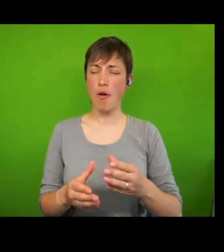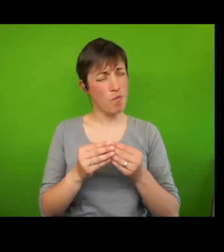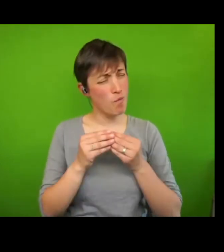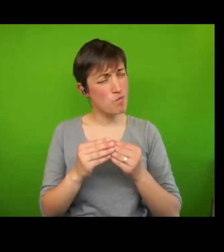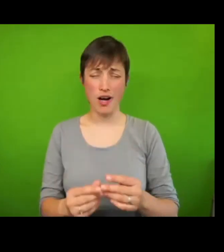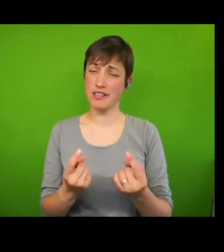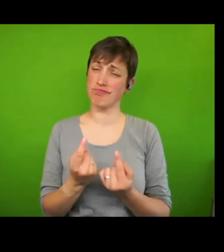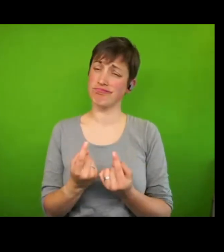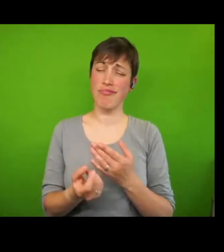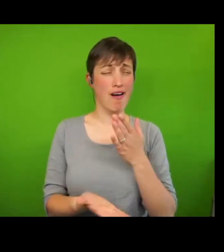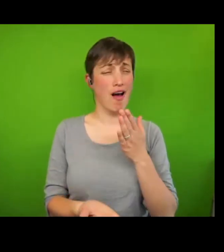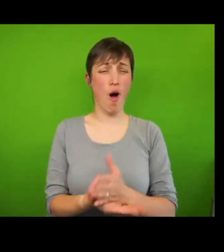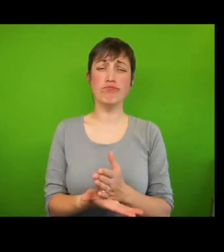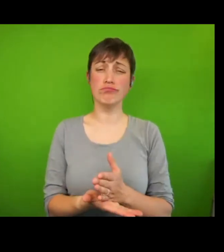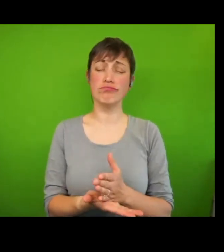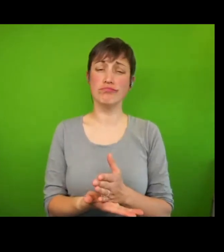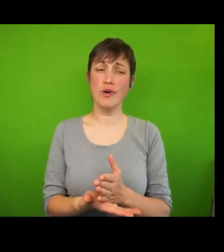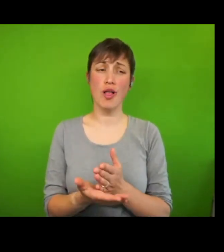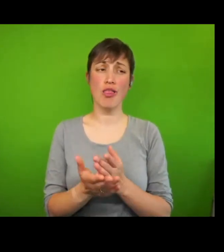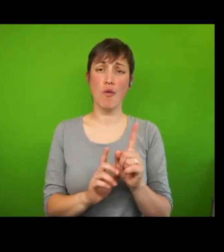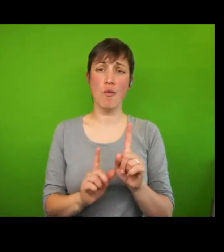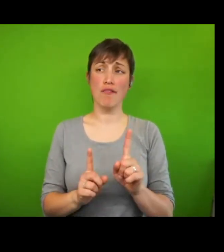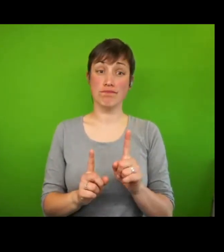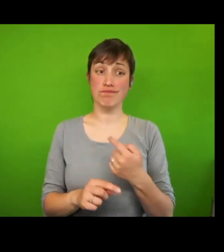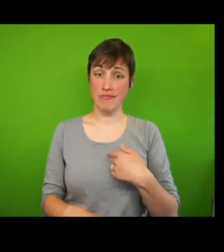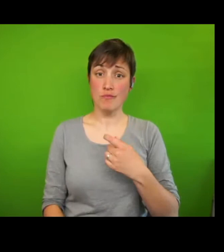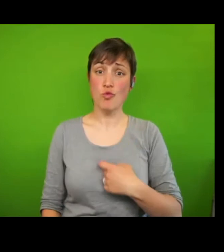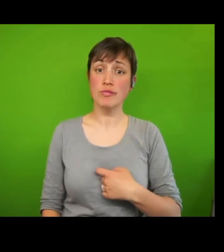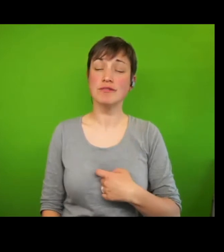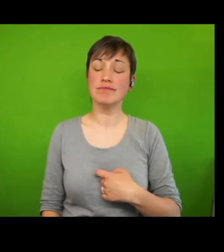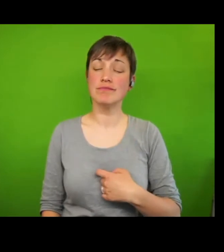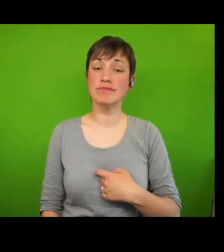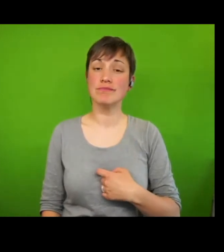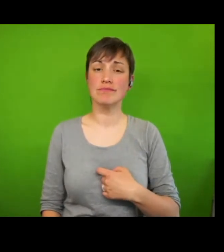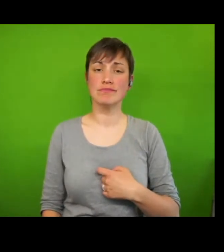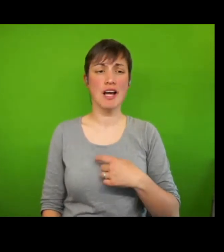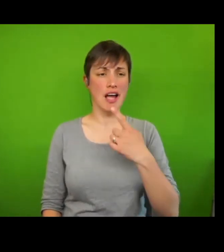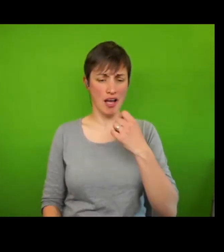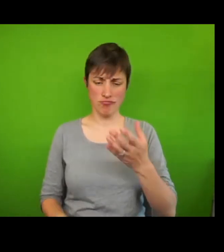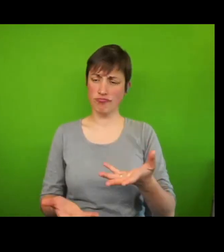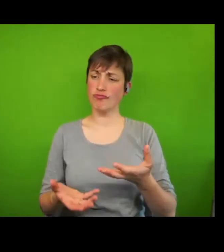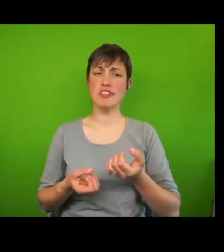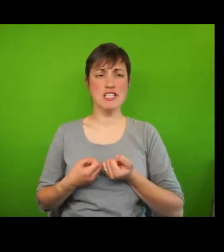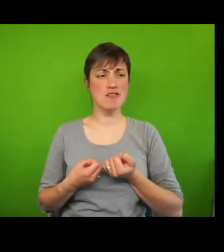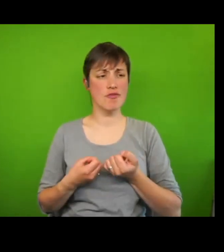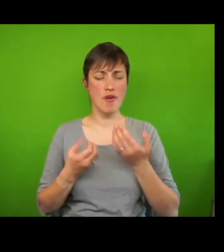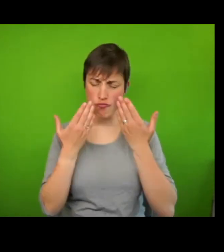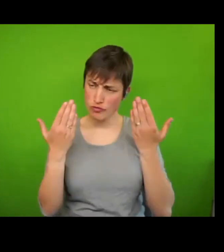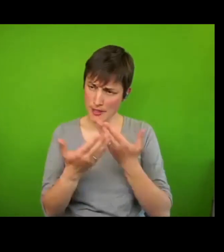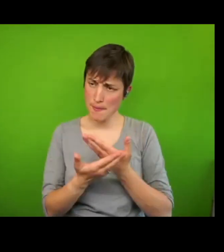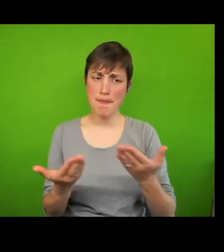just by dint of being human and who are entitled to be treated with dignity and respect.